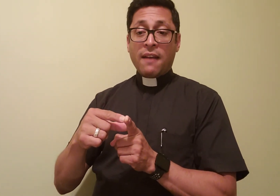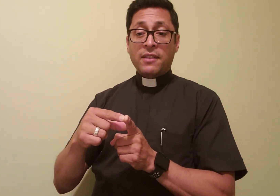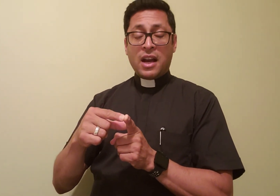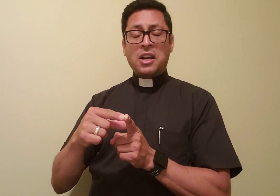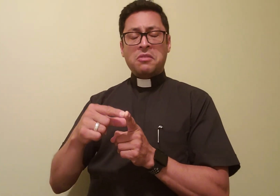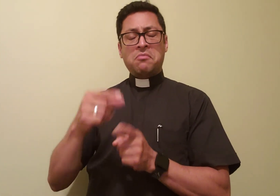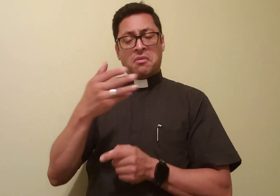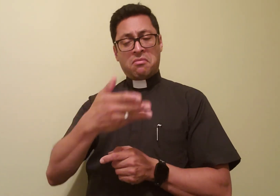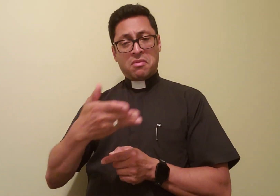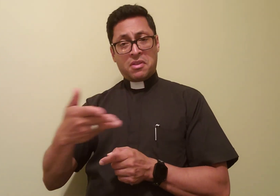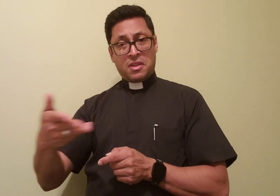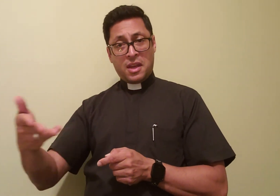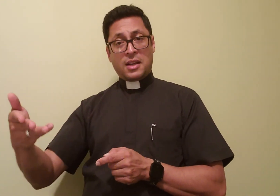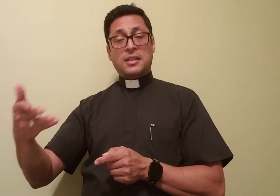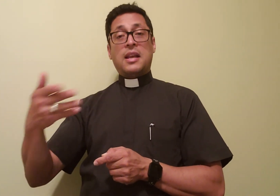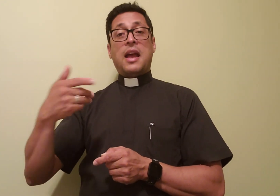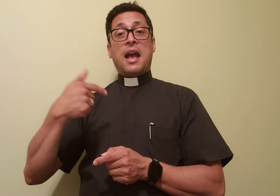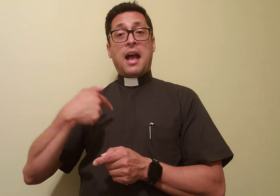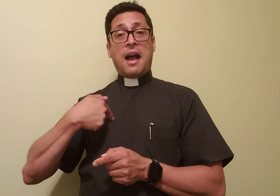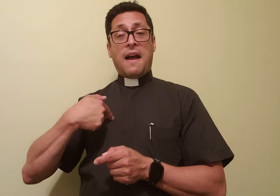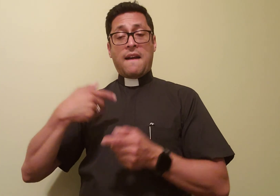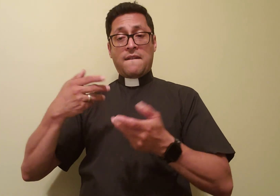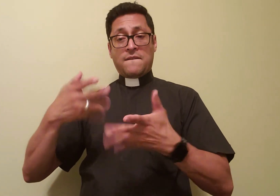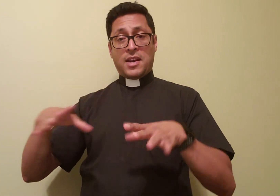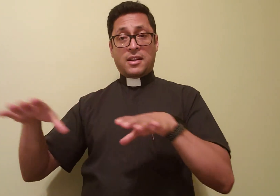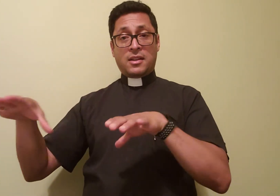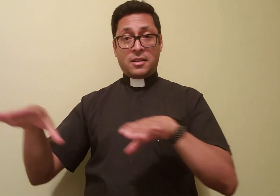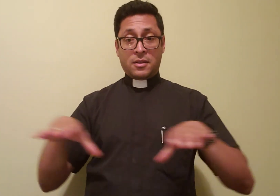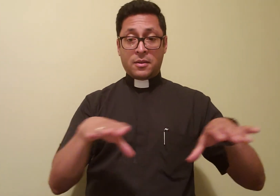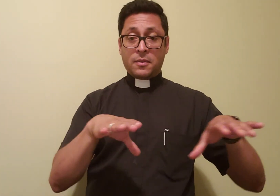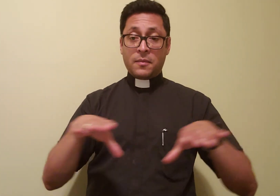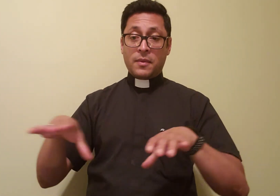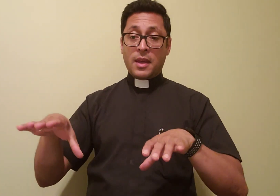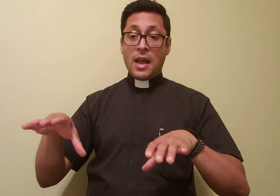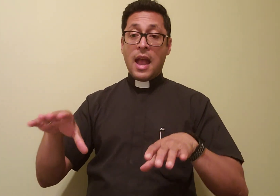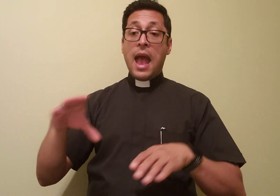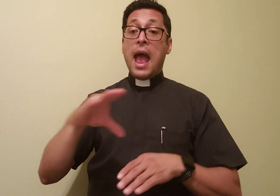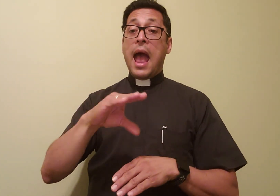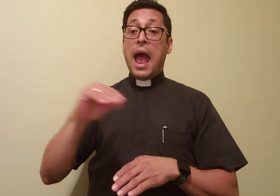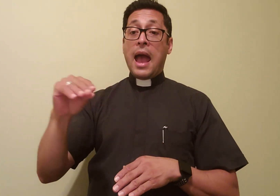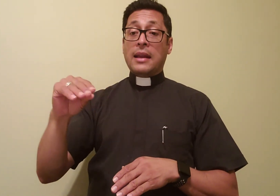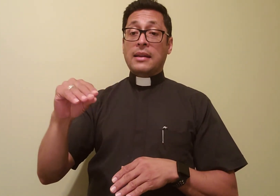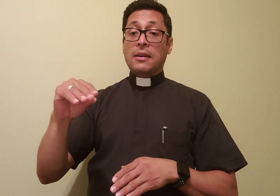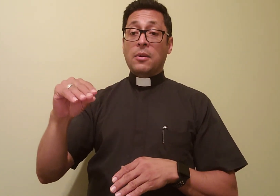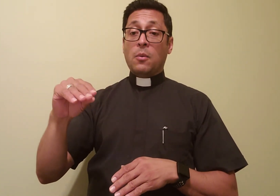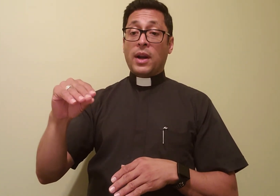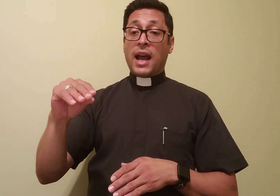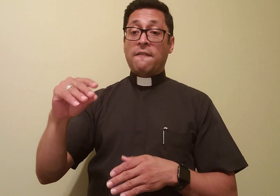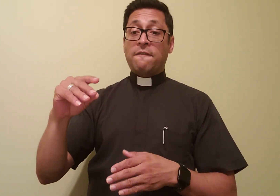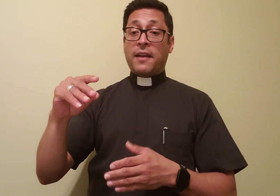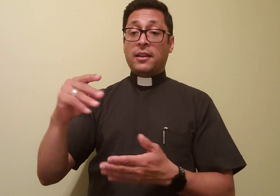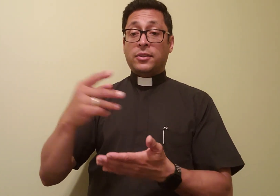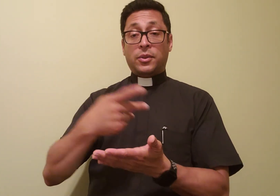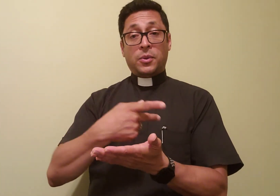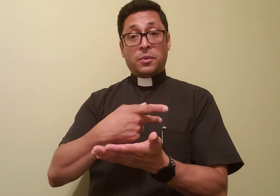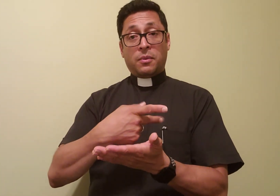I have done, and what I have failed to do.